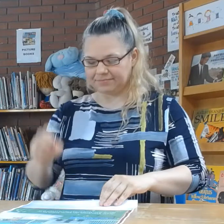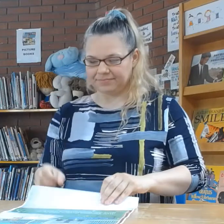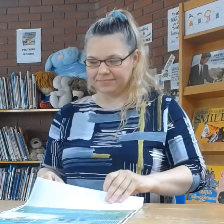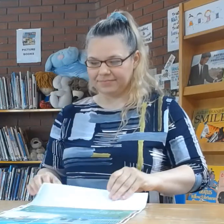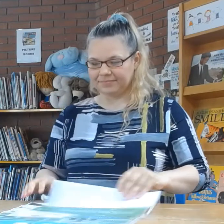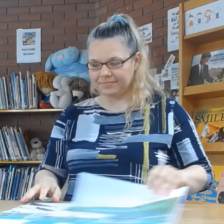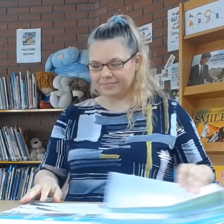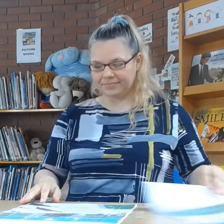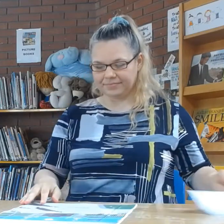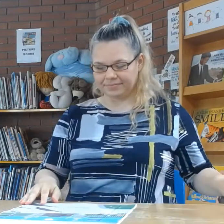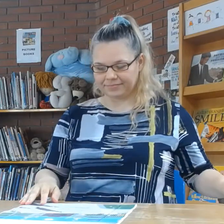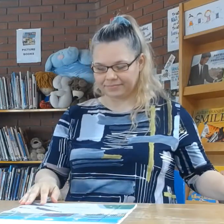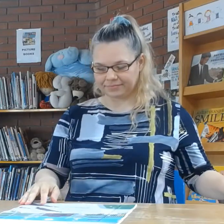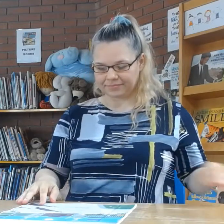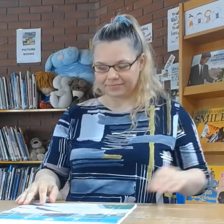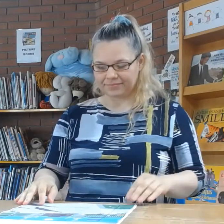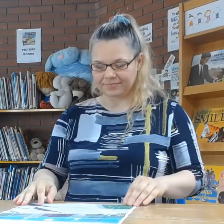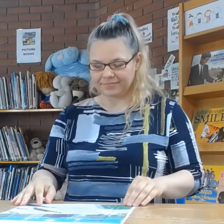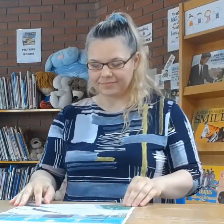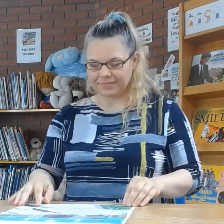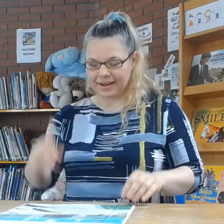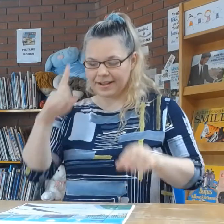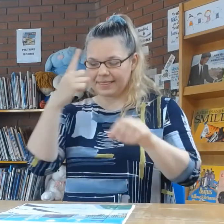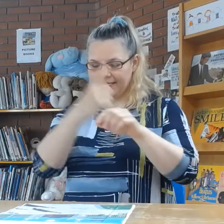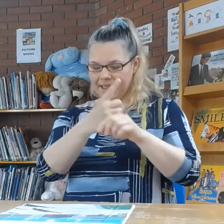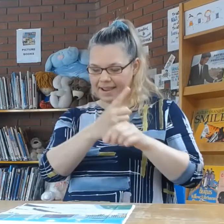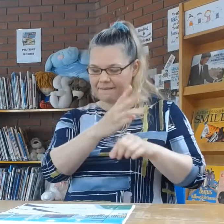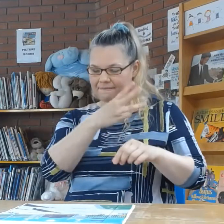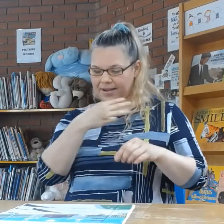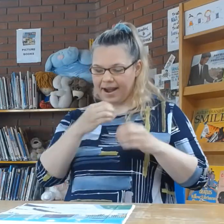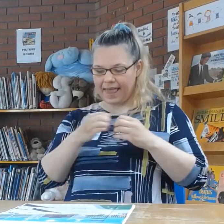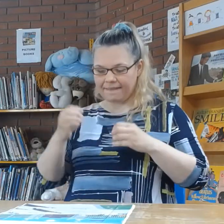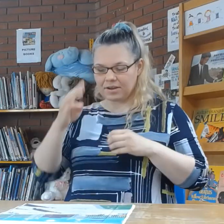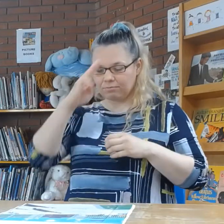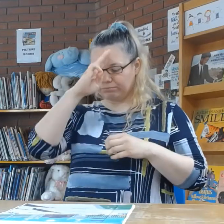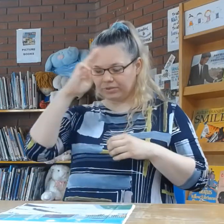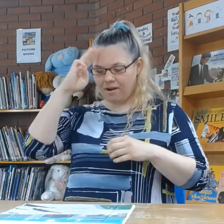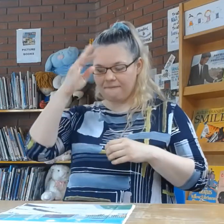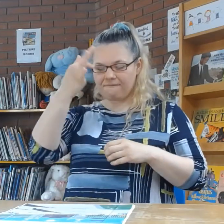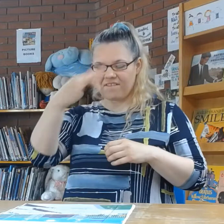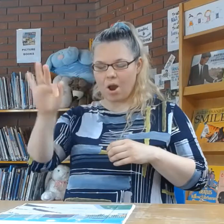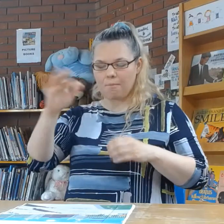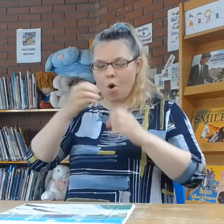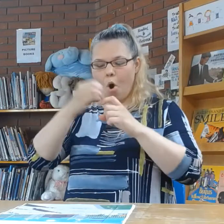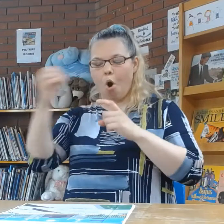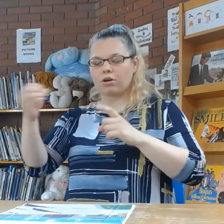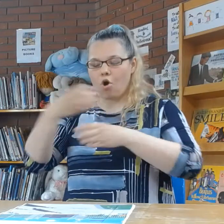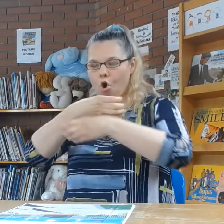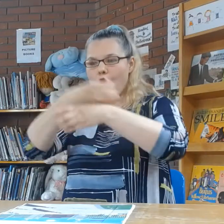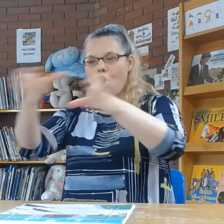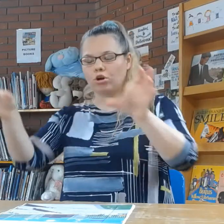entered the Oris. There were even Presidents from other countries.